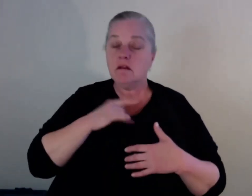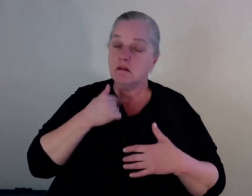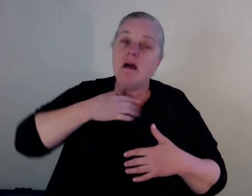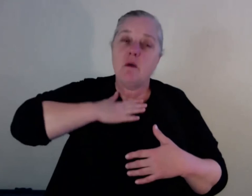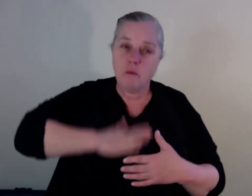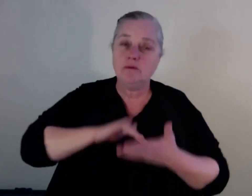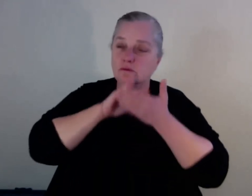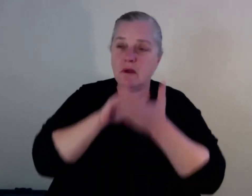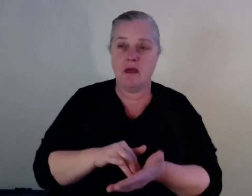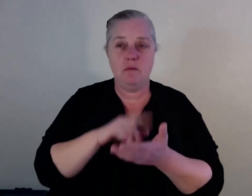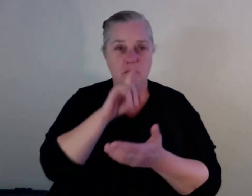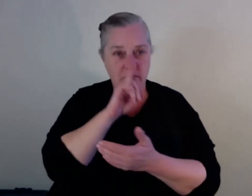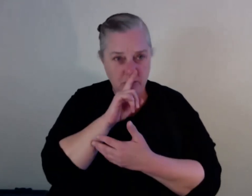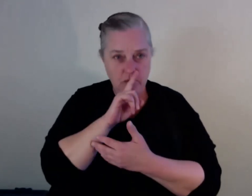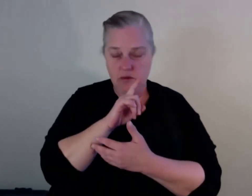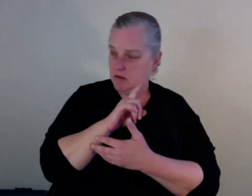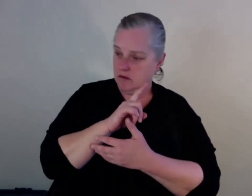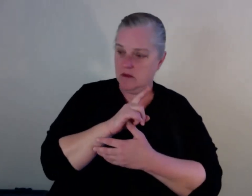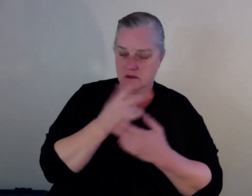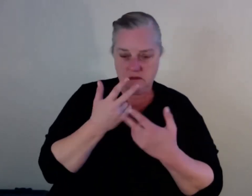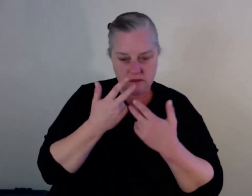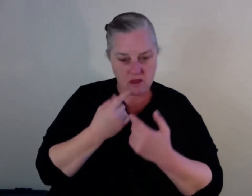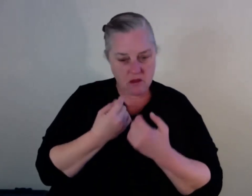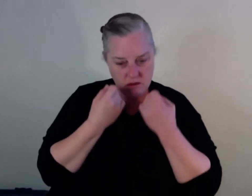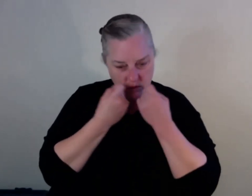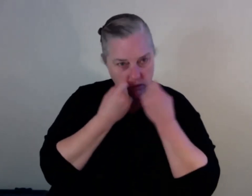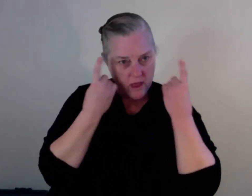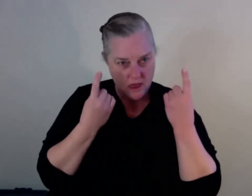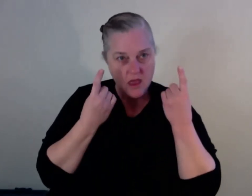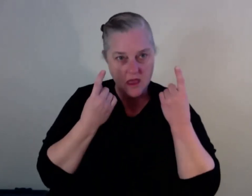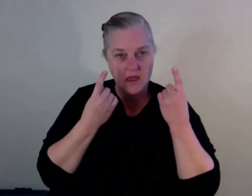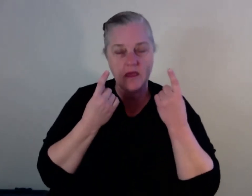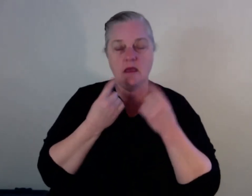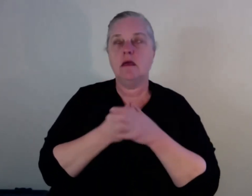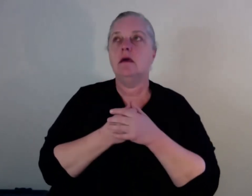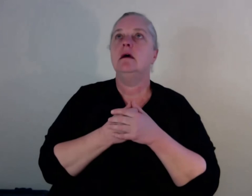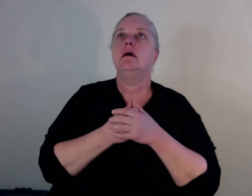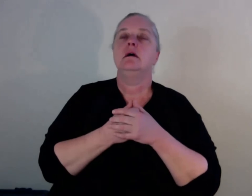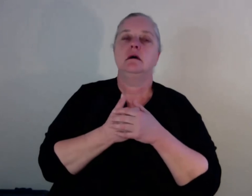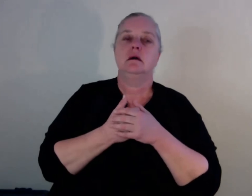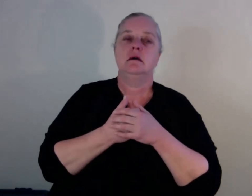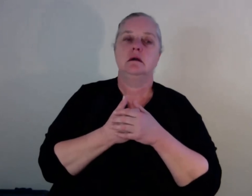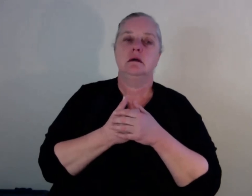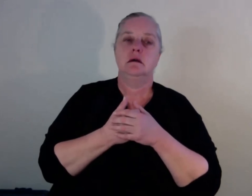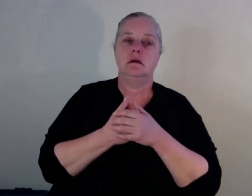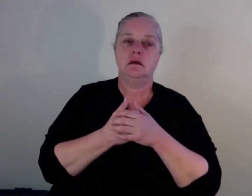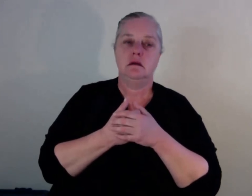events like that. should have more, like Gail said, people should talk to the corrective